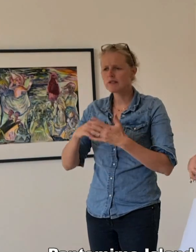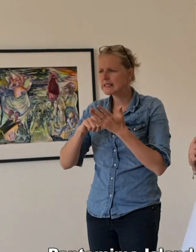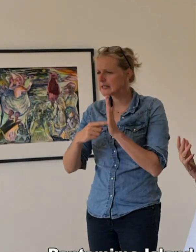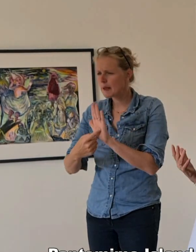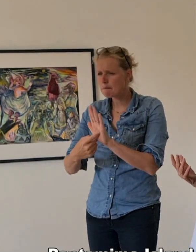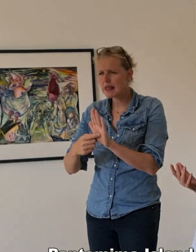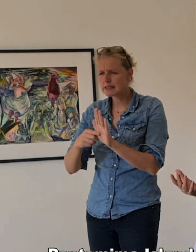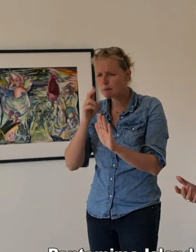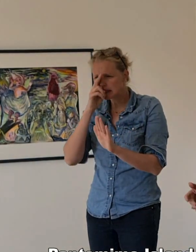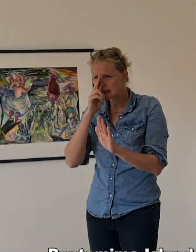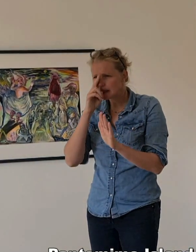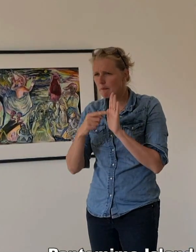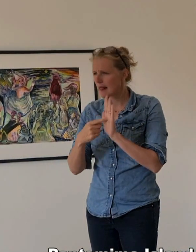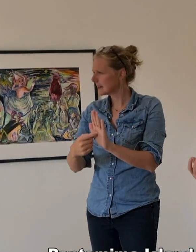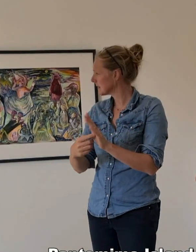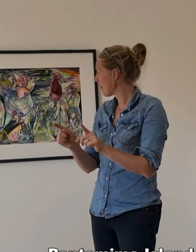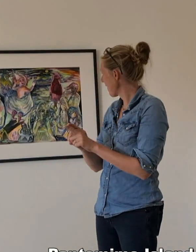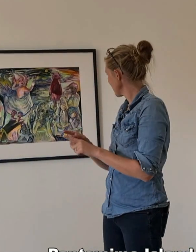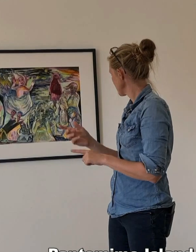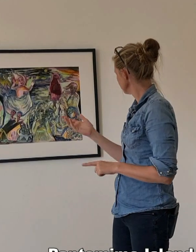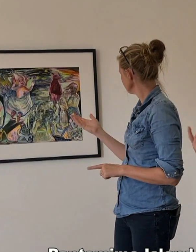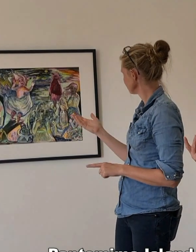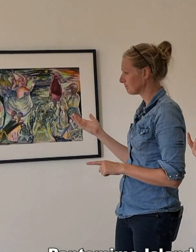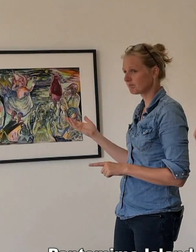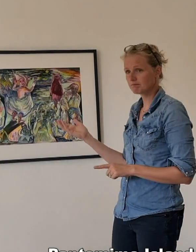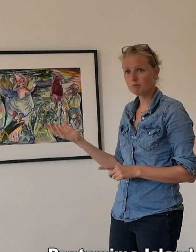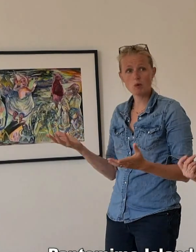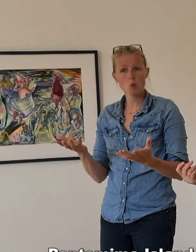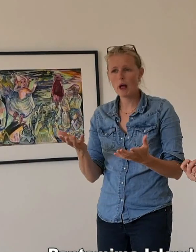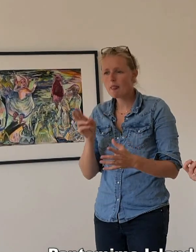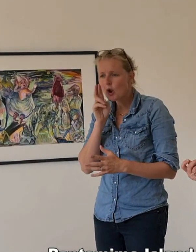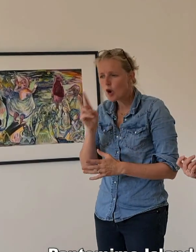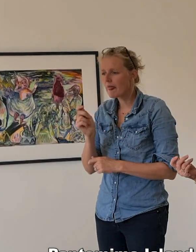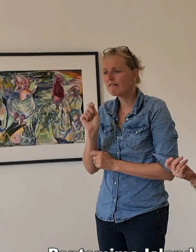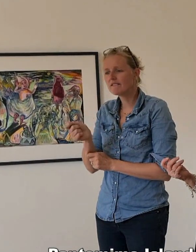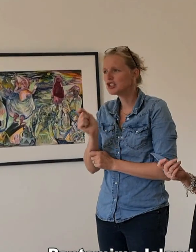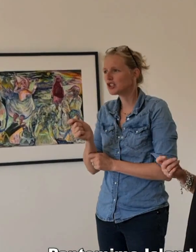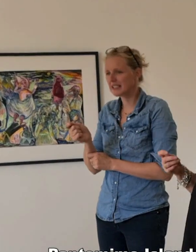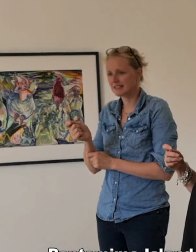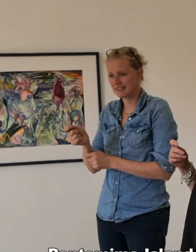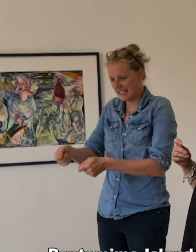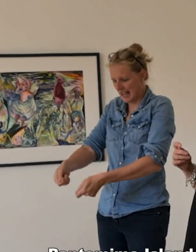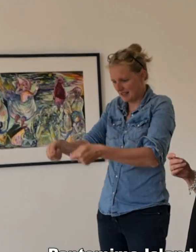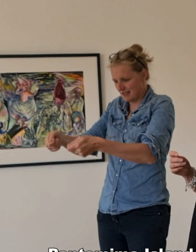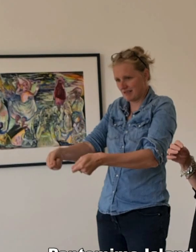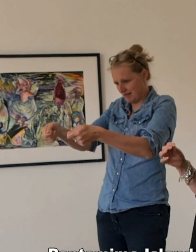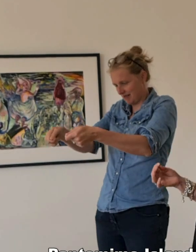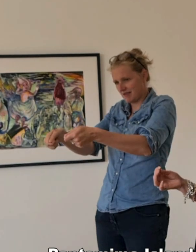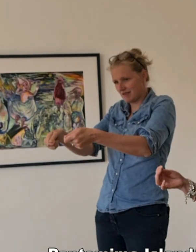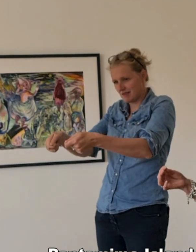And it symbolises things like, well, if you look at the fishing nets for example. And these are the skulls